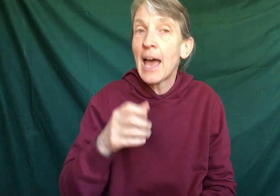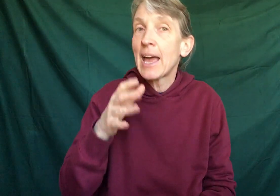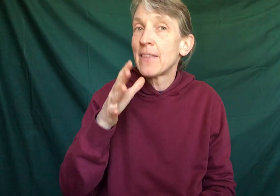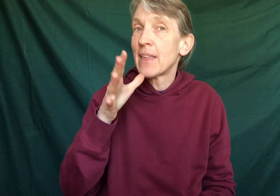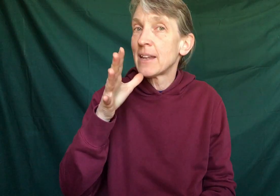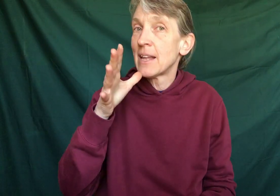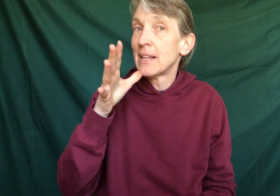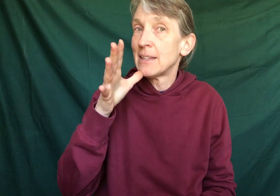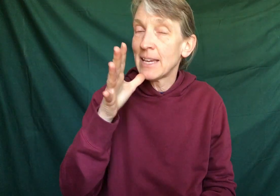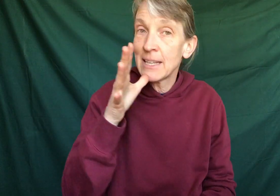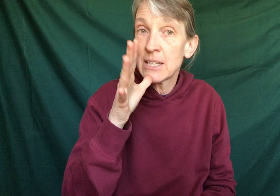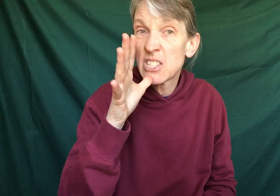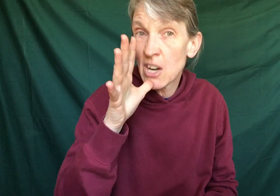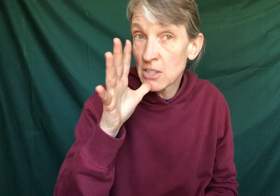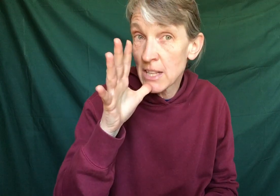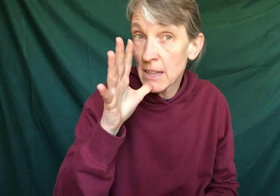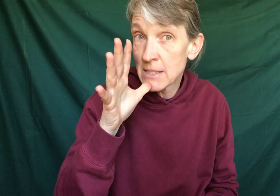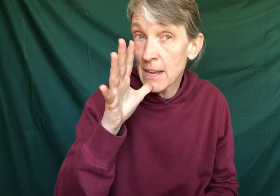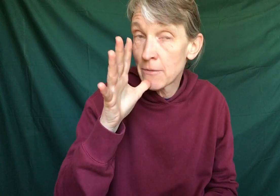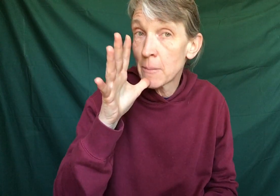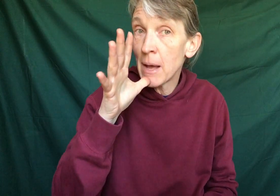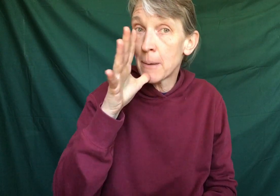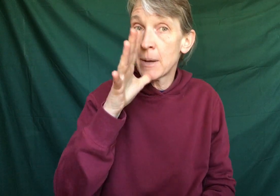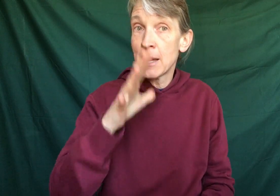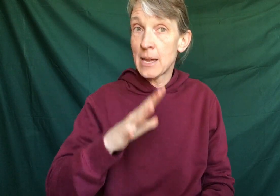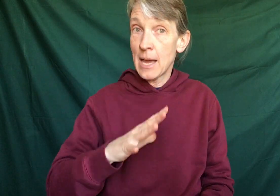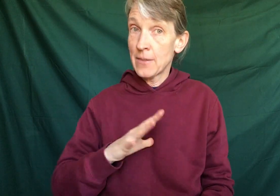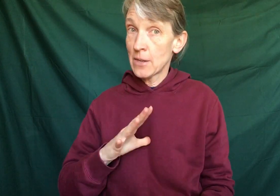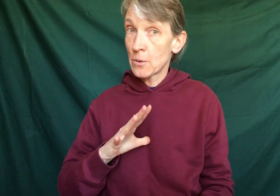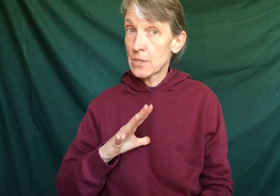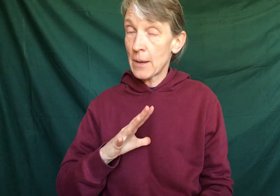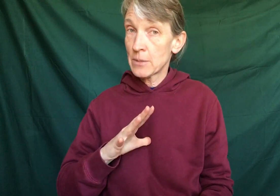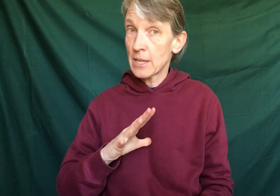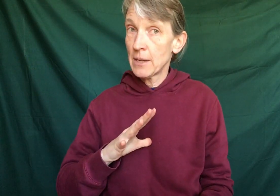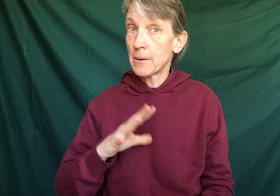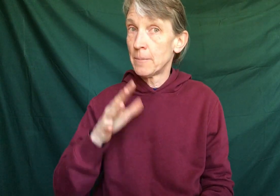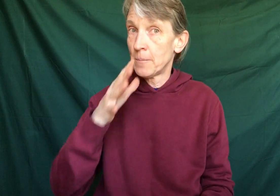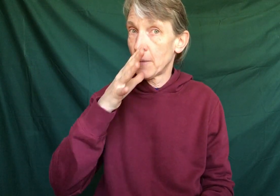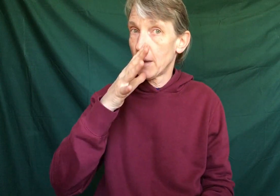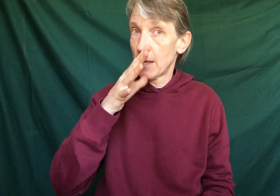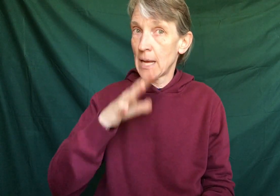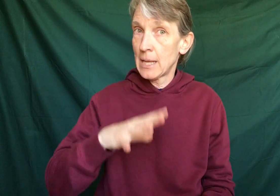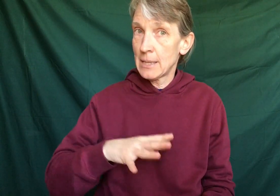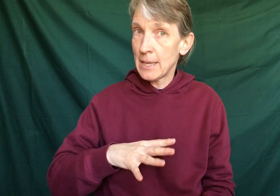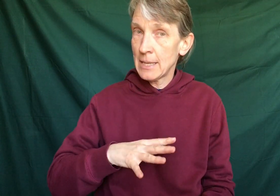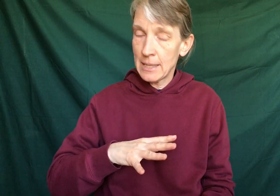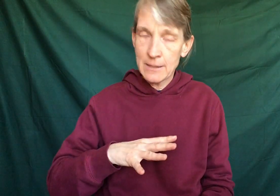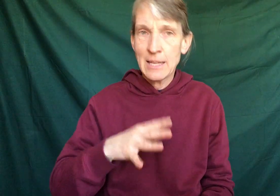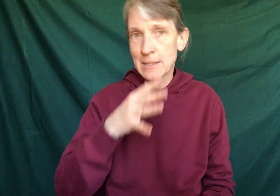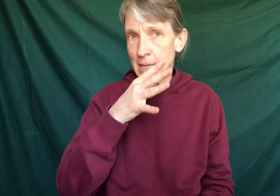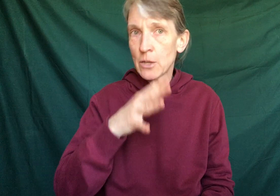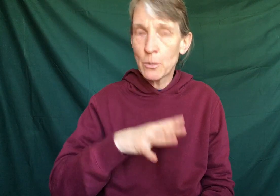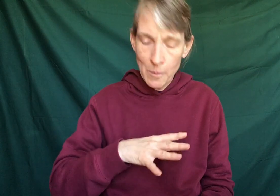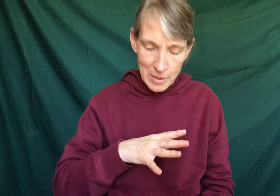And then lady starts like the sign for mom, and then goes down to here. Lady. Lady. That's lady or woman.